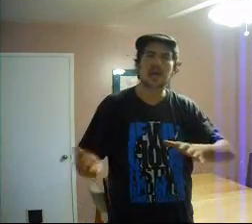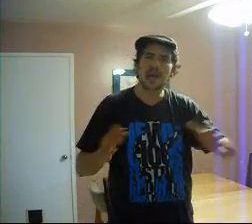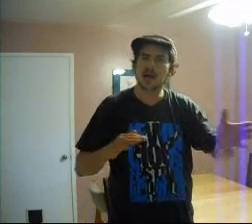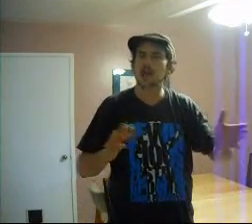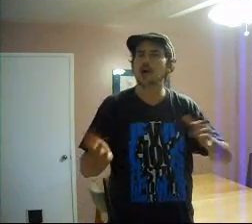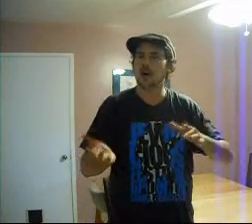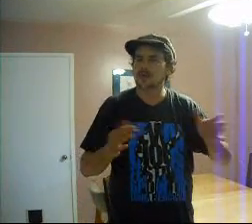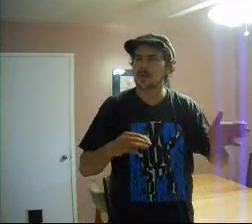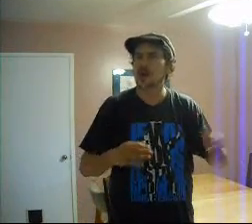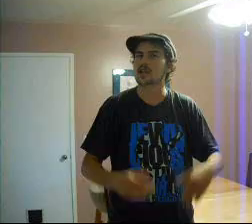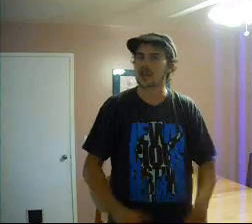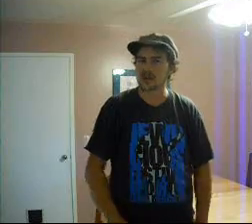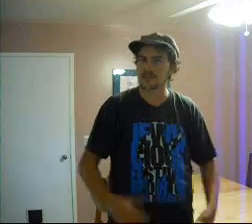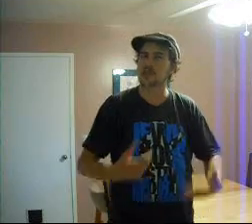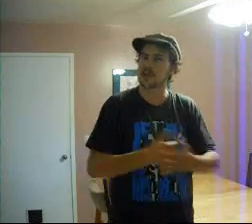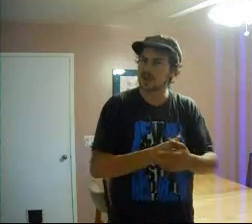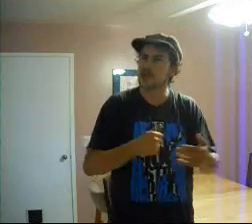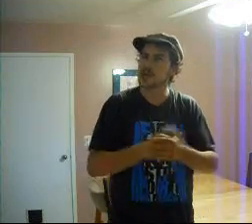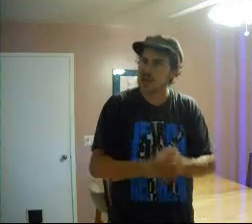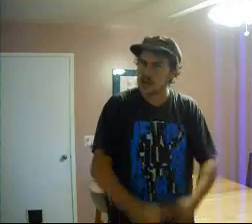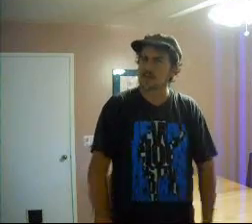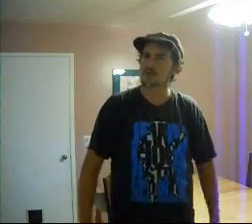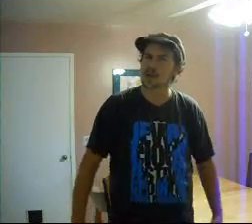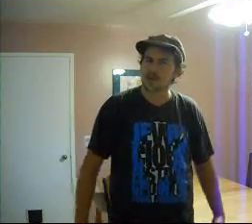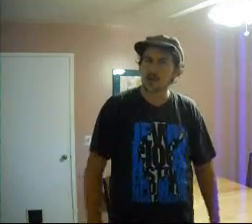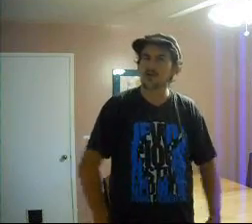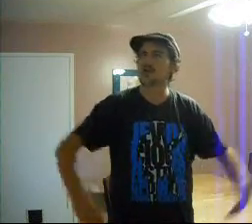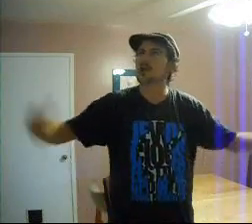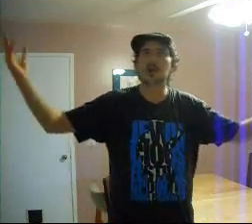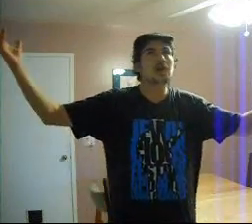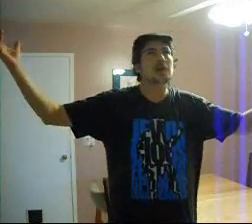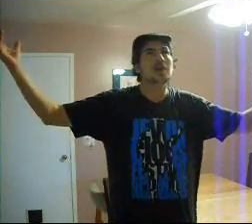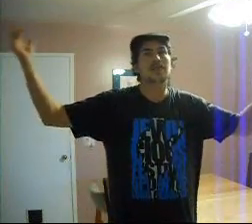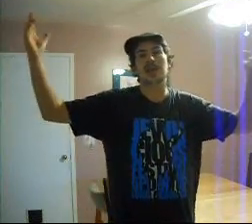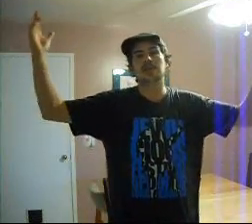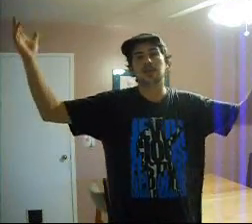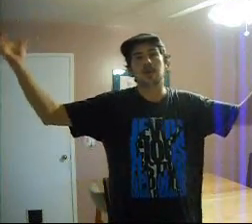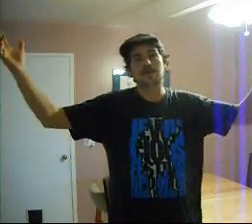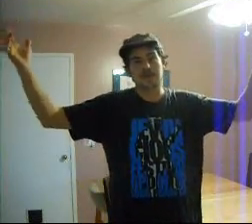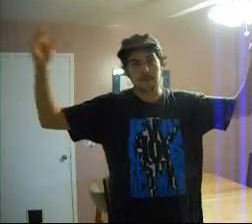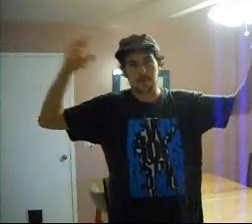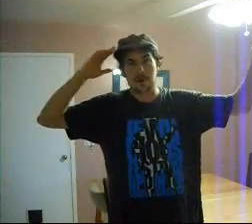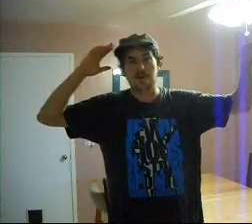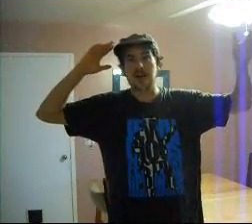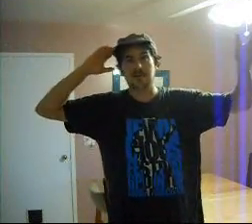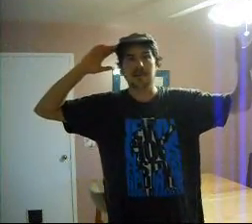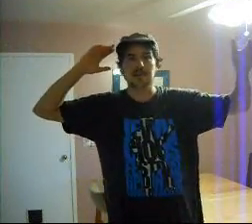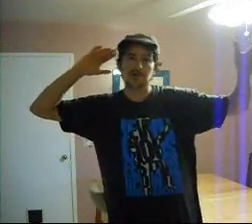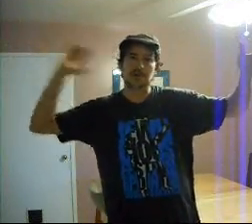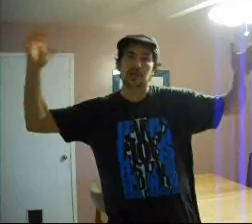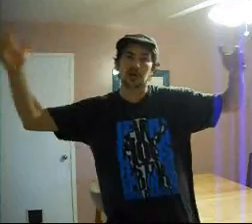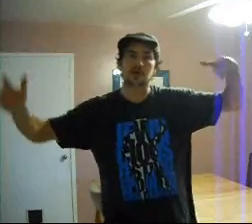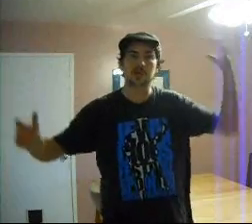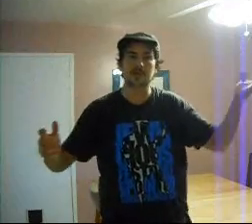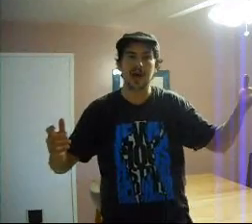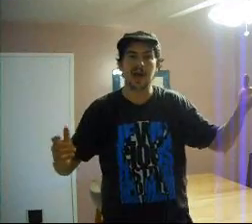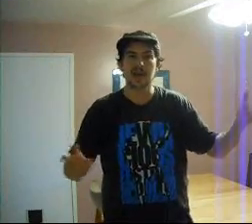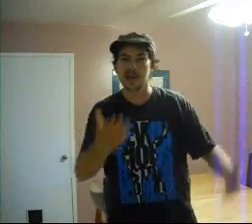an off and on. Like if I'm feeling you know very. Praise worthy. Thank the Lord for providing me something really good or really bad. It's weird.